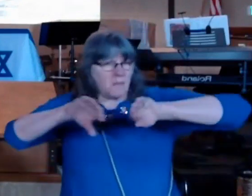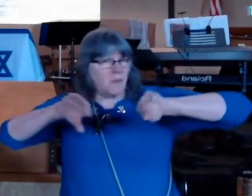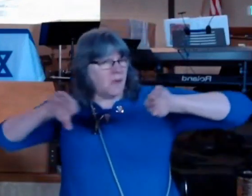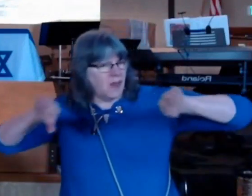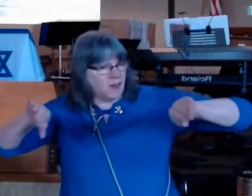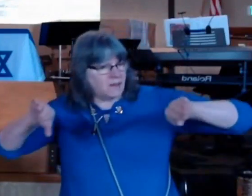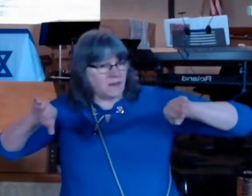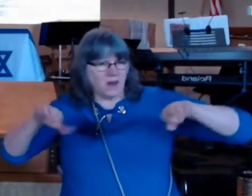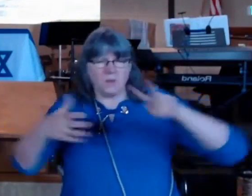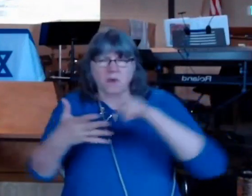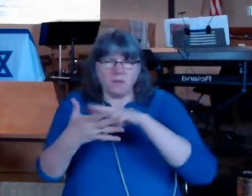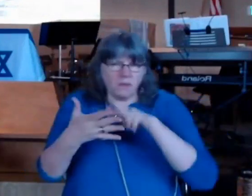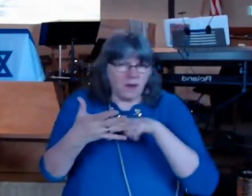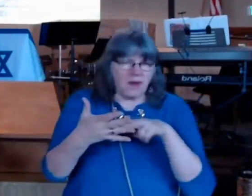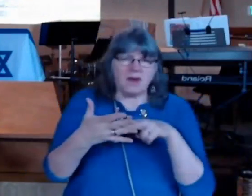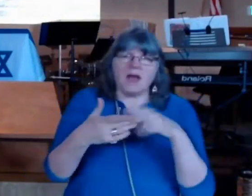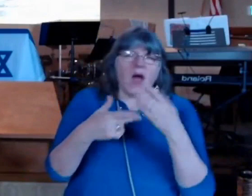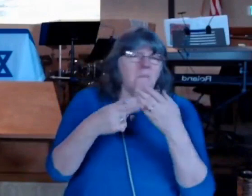read